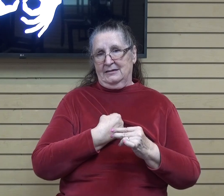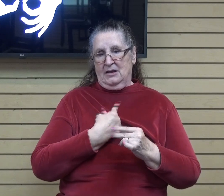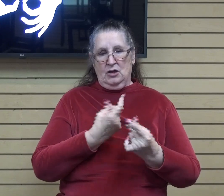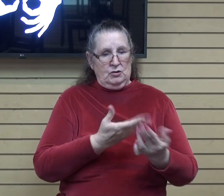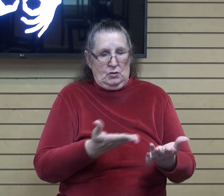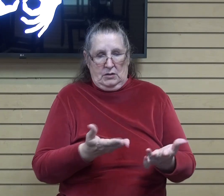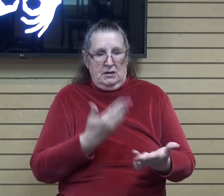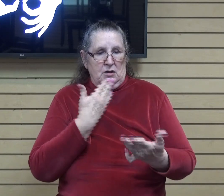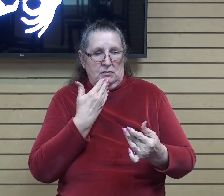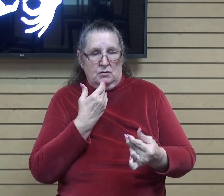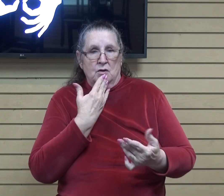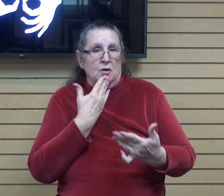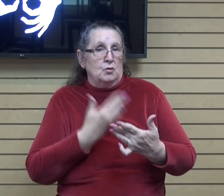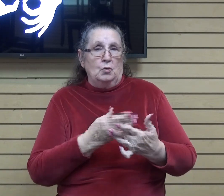good works if we couldn't do them.